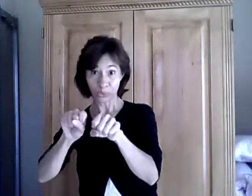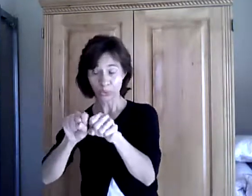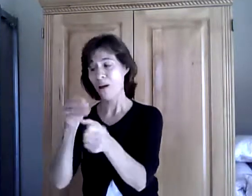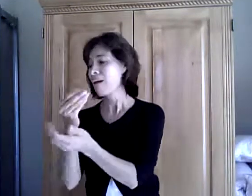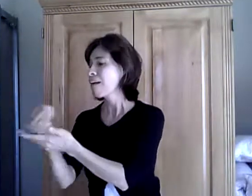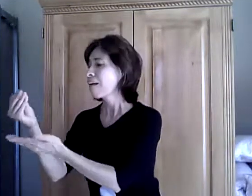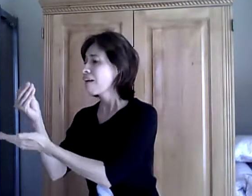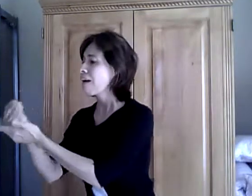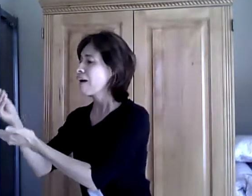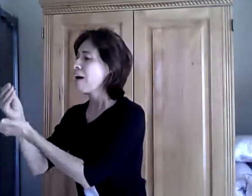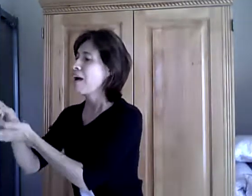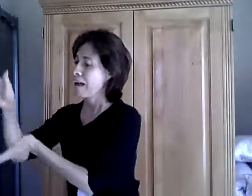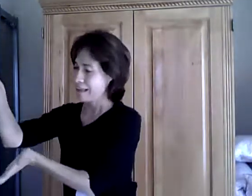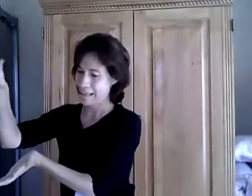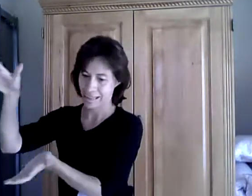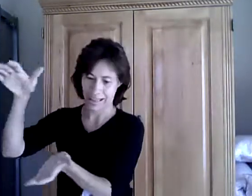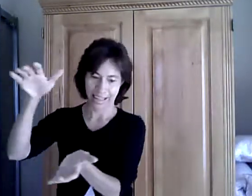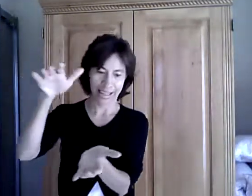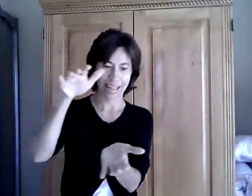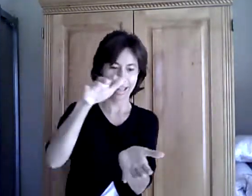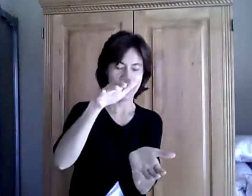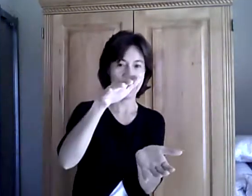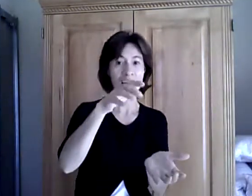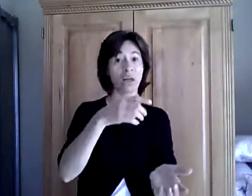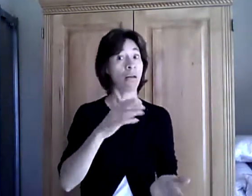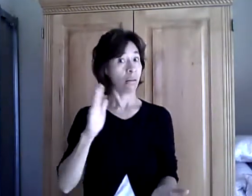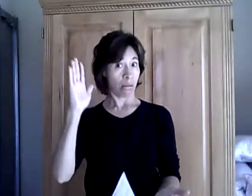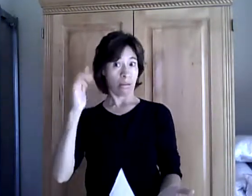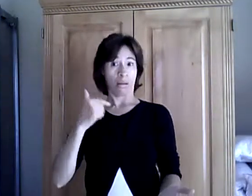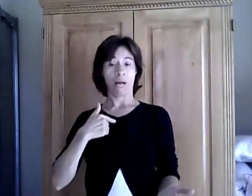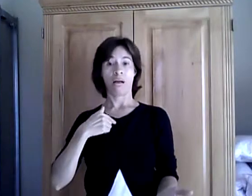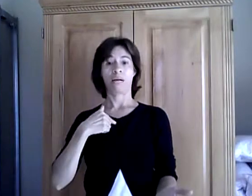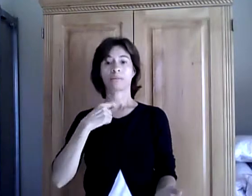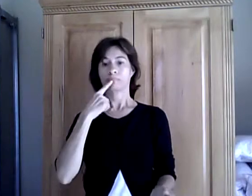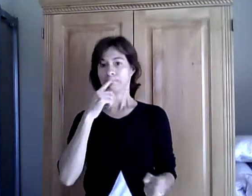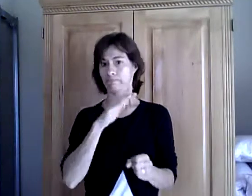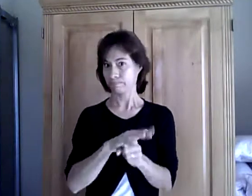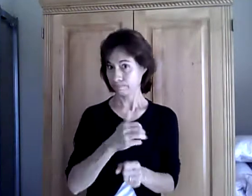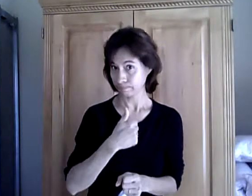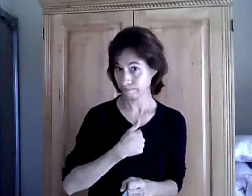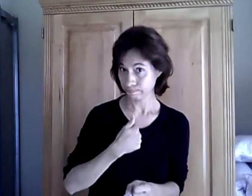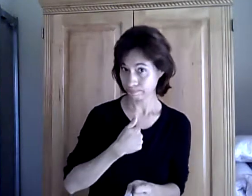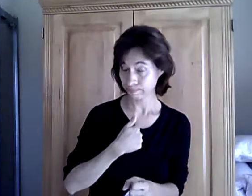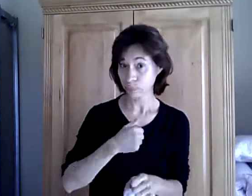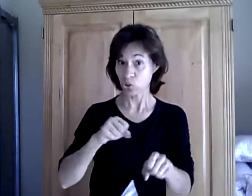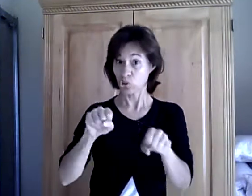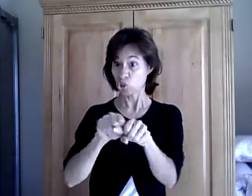myself no more shopping spree but a few pairs of shoes won't hurt